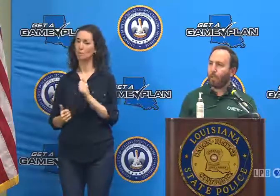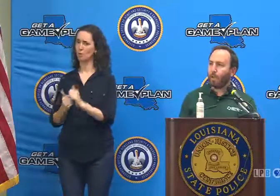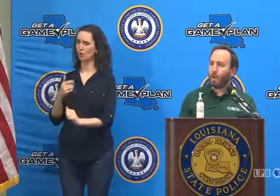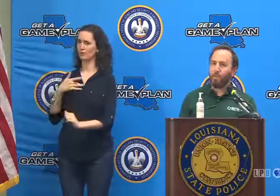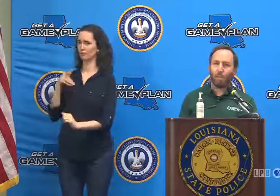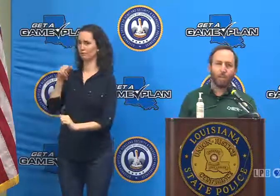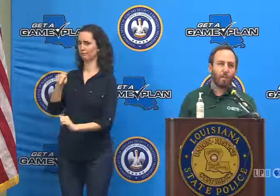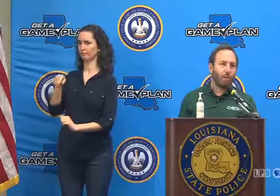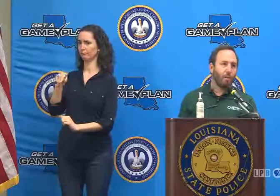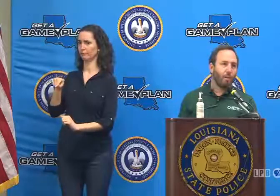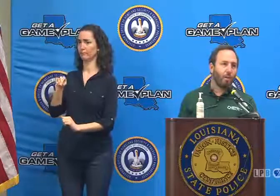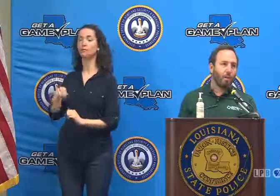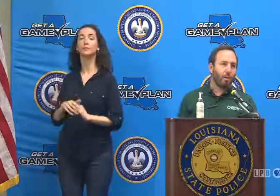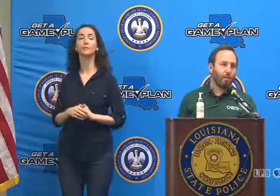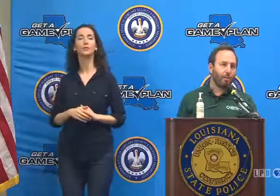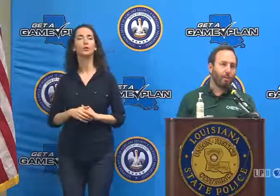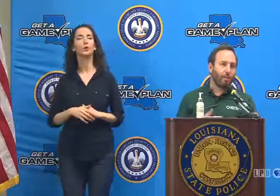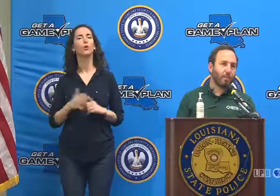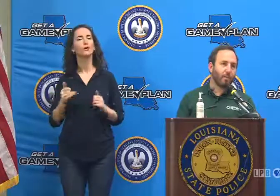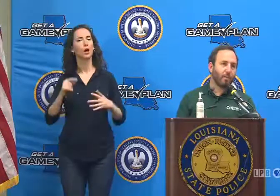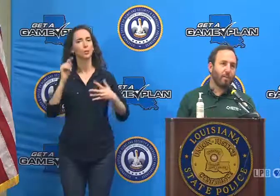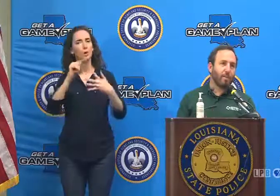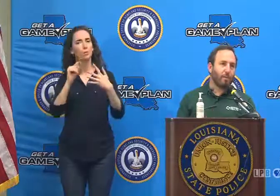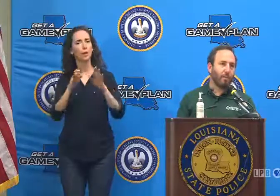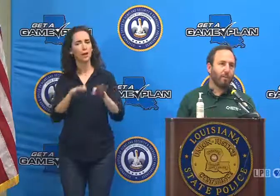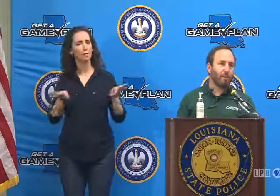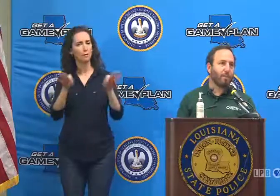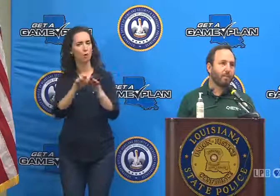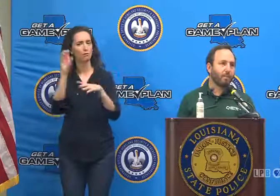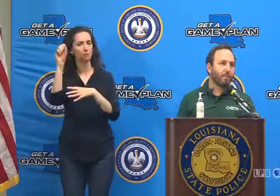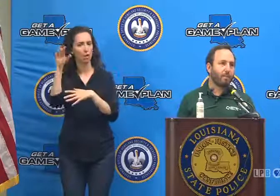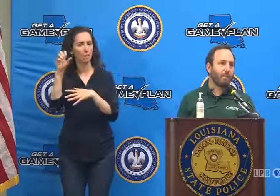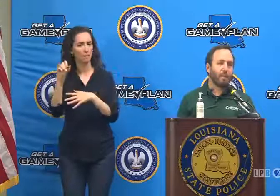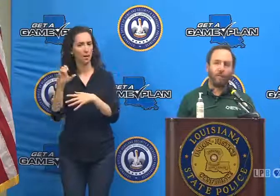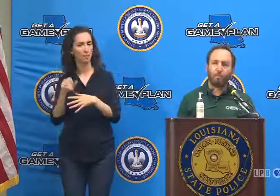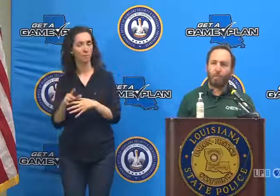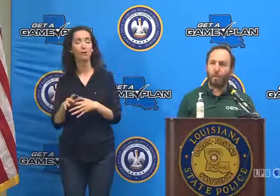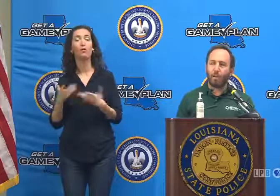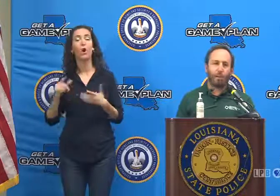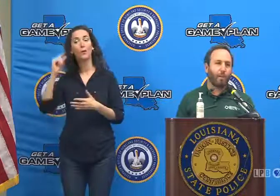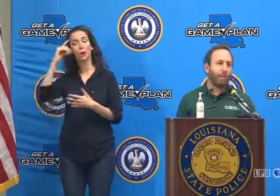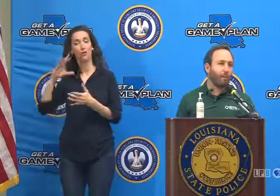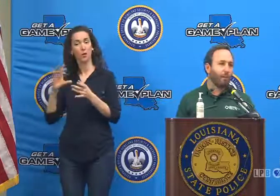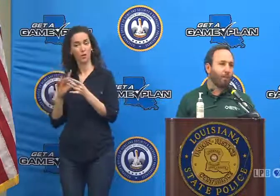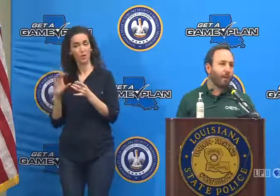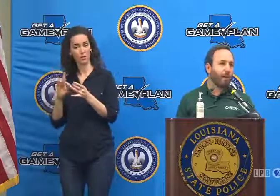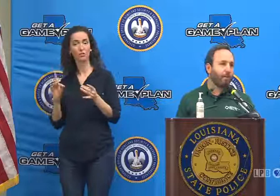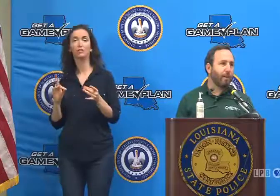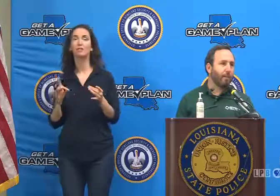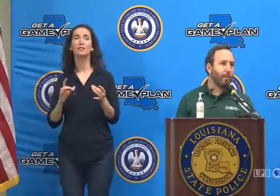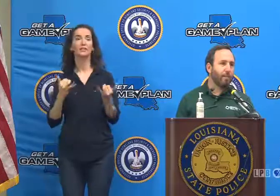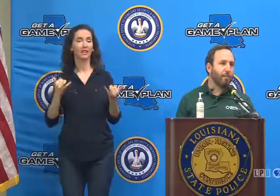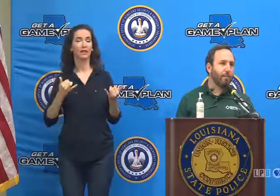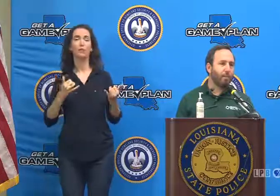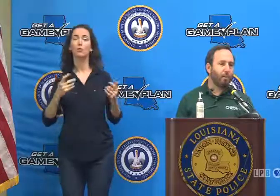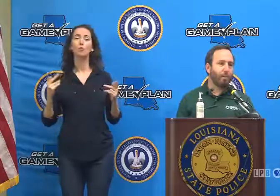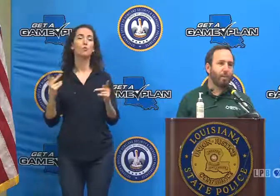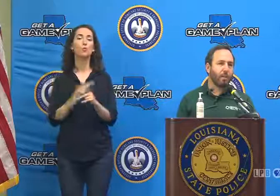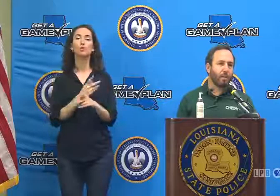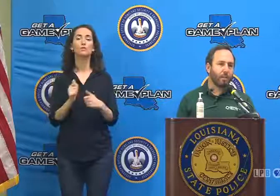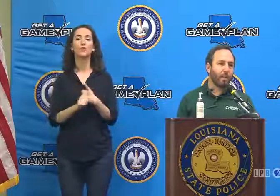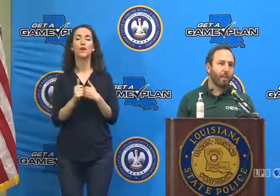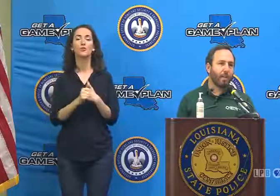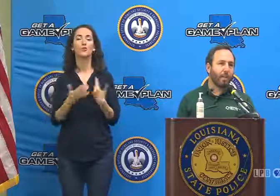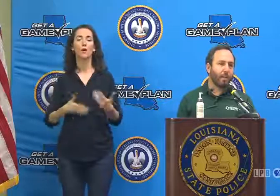hit on a couple of the high points. As the governor also said, we believe this is going to be primarily a rain event. So